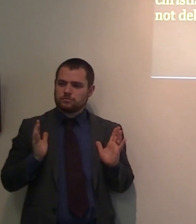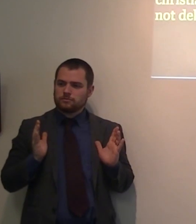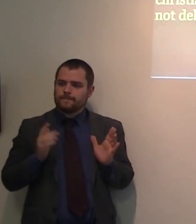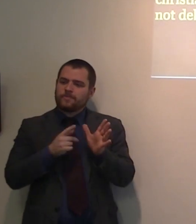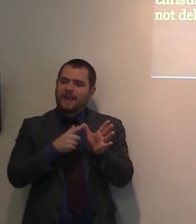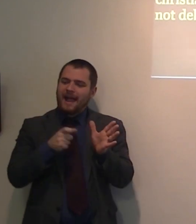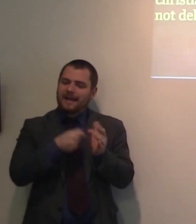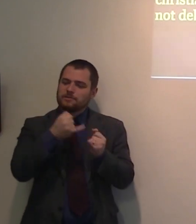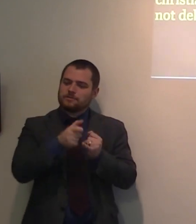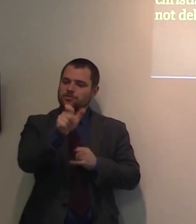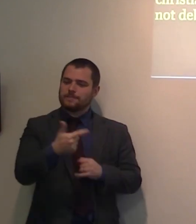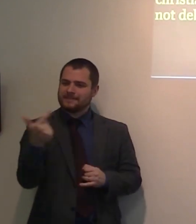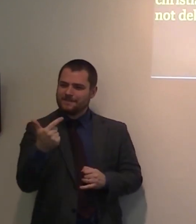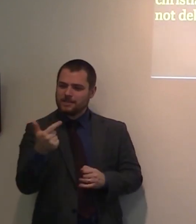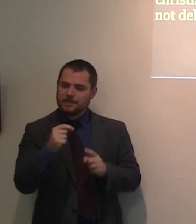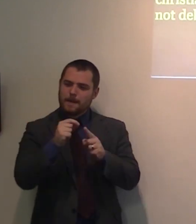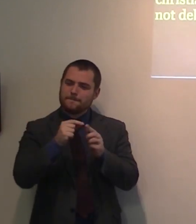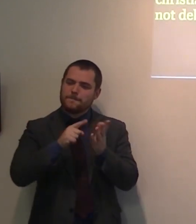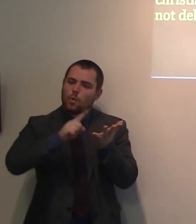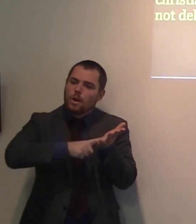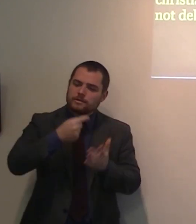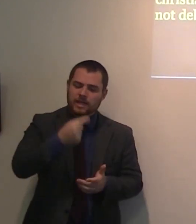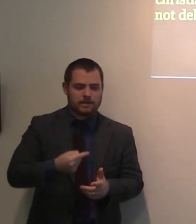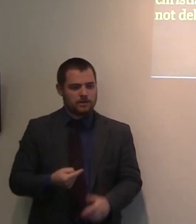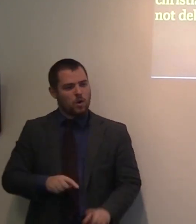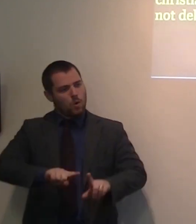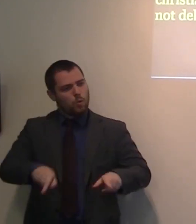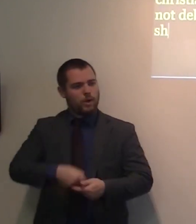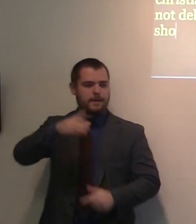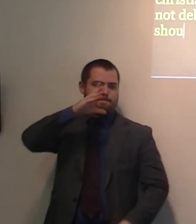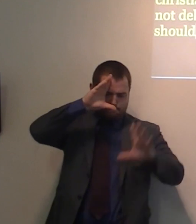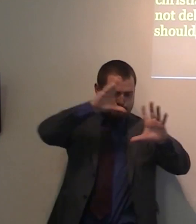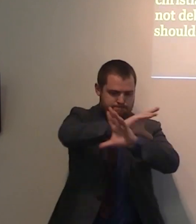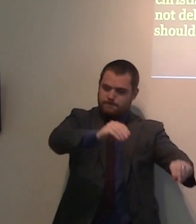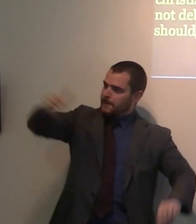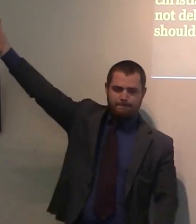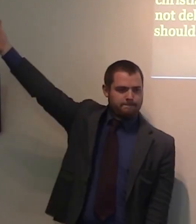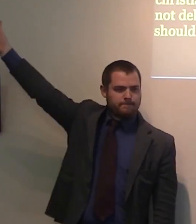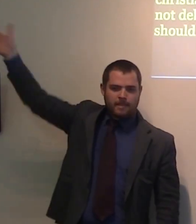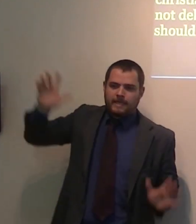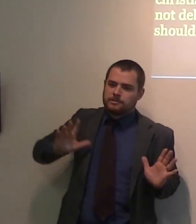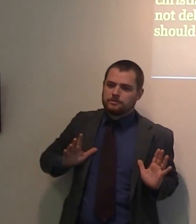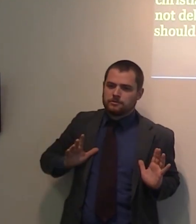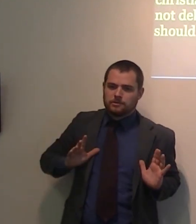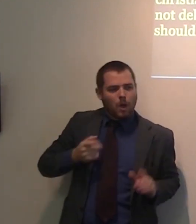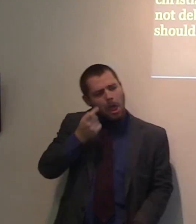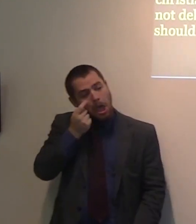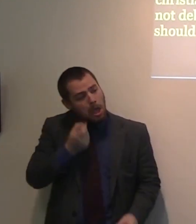we declare it. We declare it. So, the gospel removed from its saving power serves